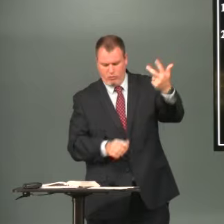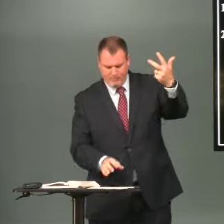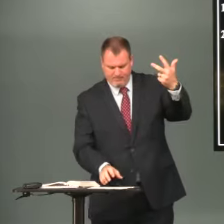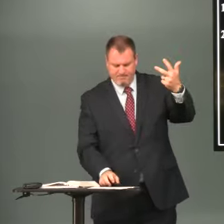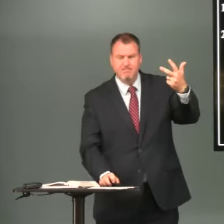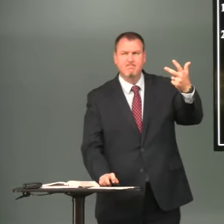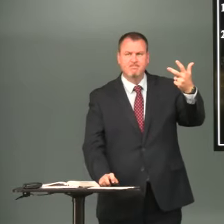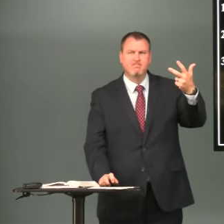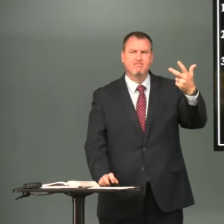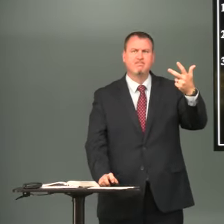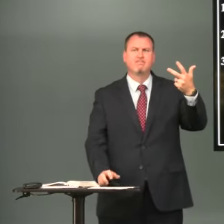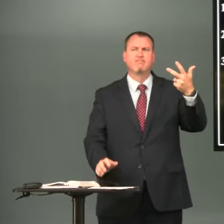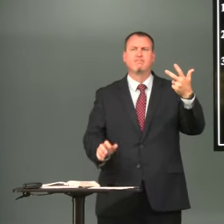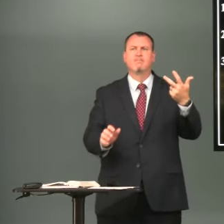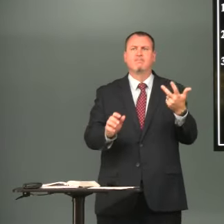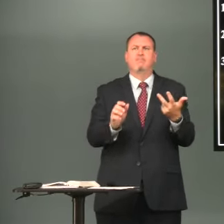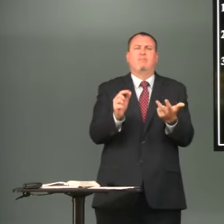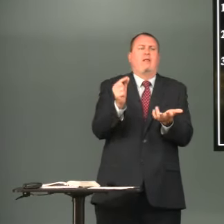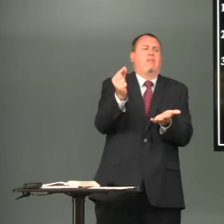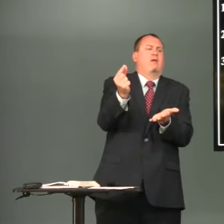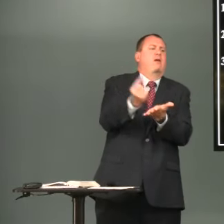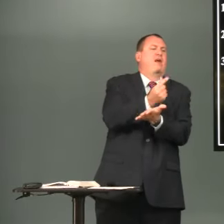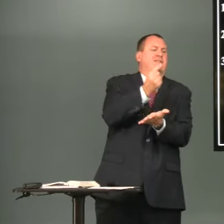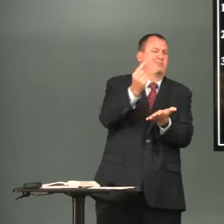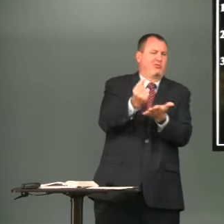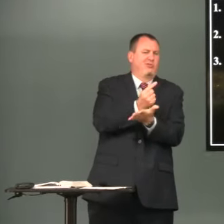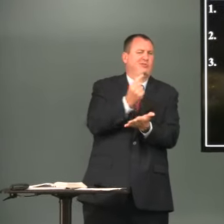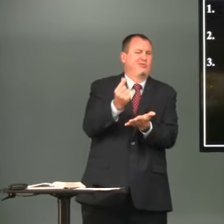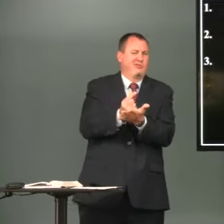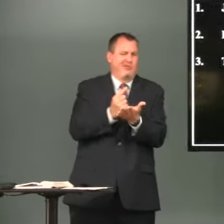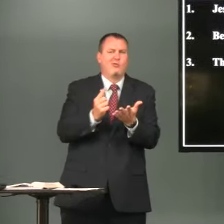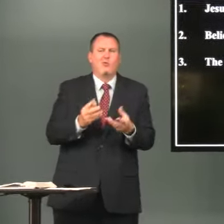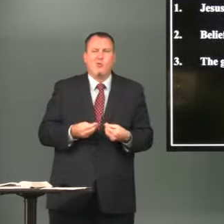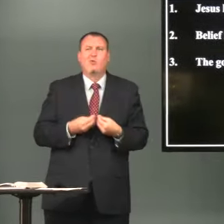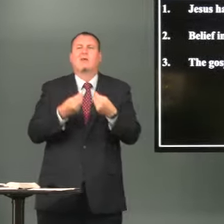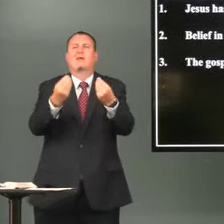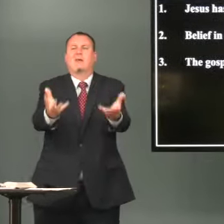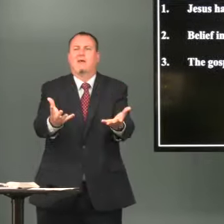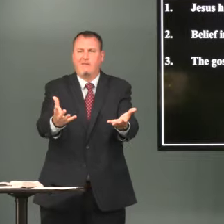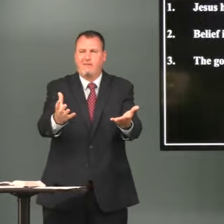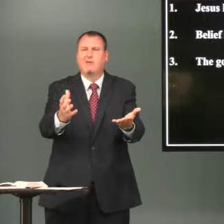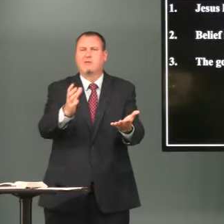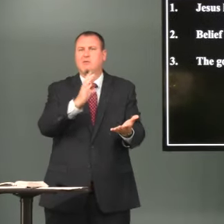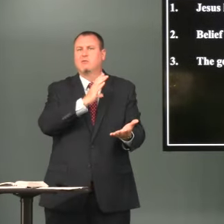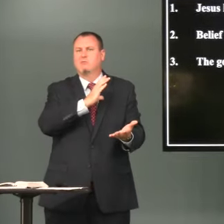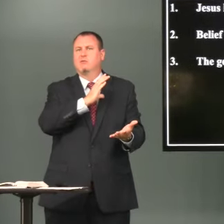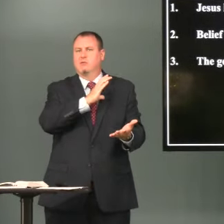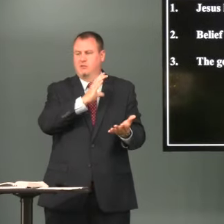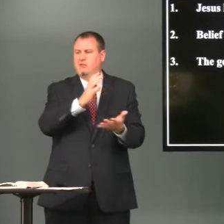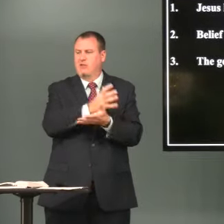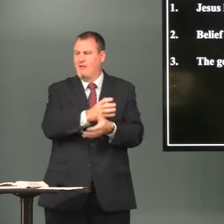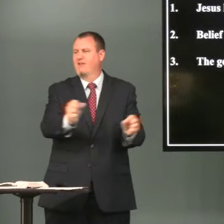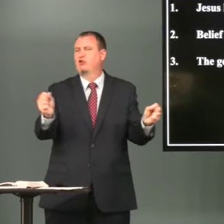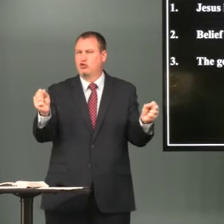number three the gospel of Christ brings salvation